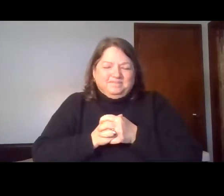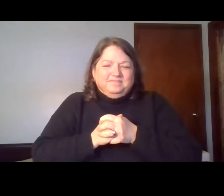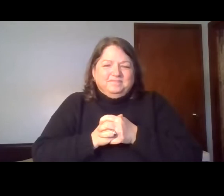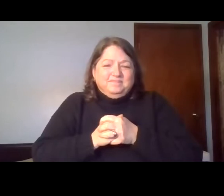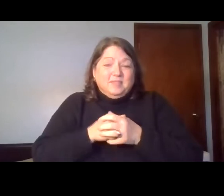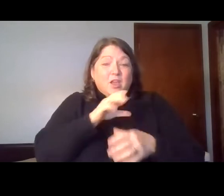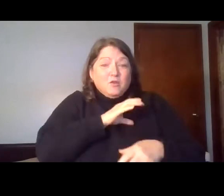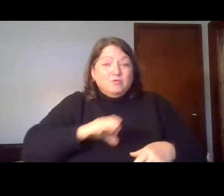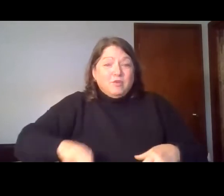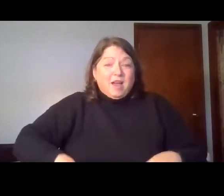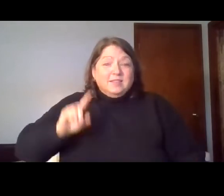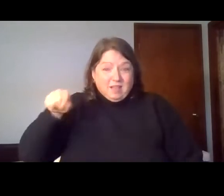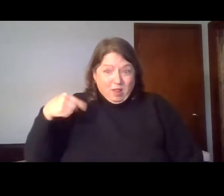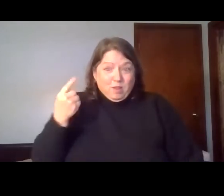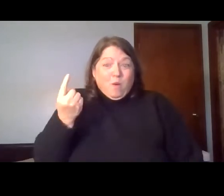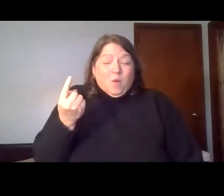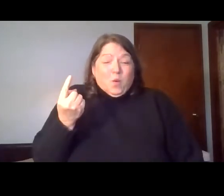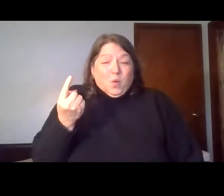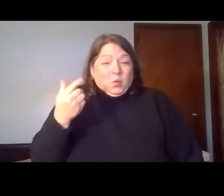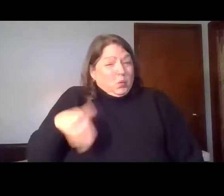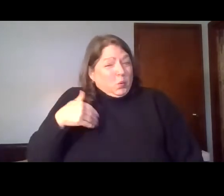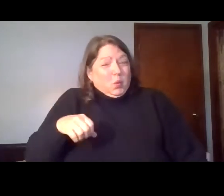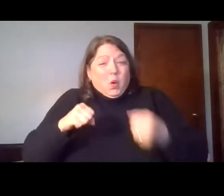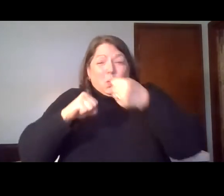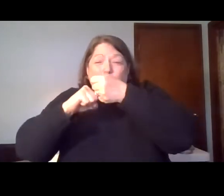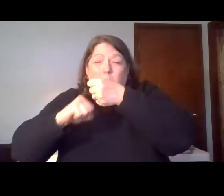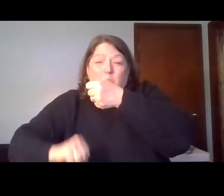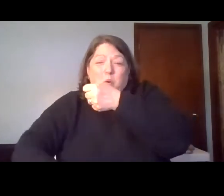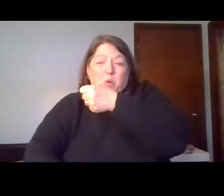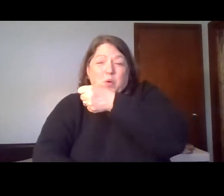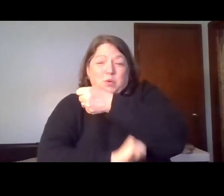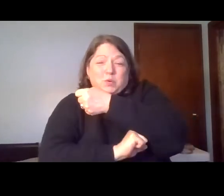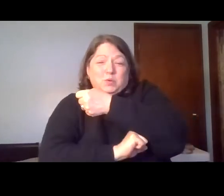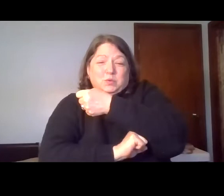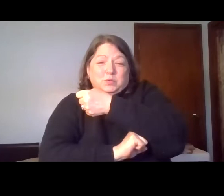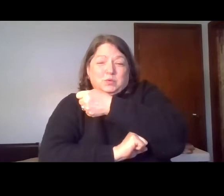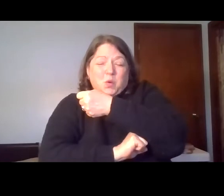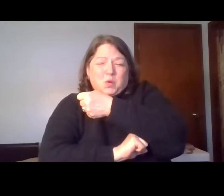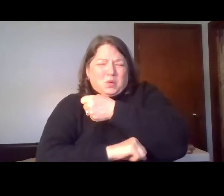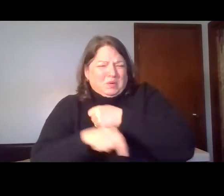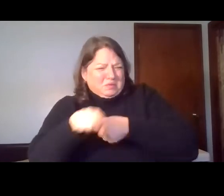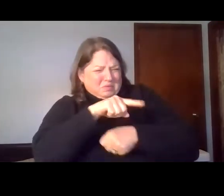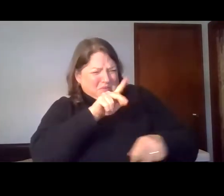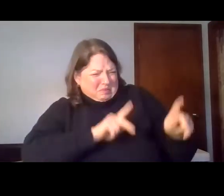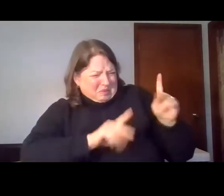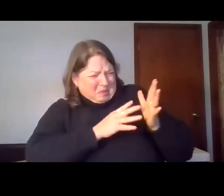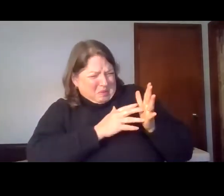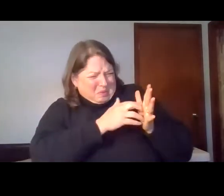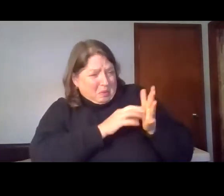Christ alone, corner stone,